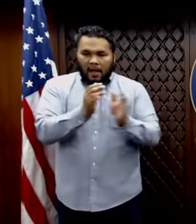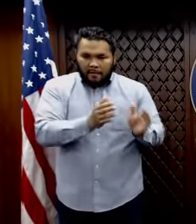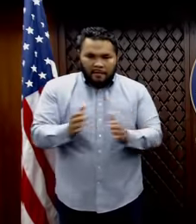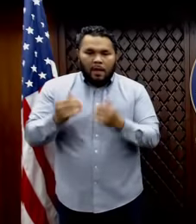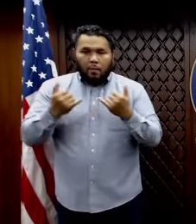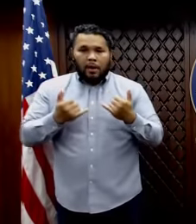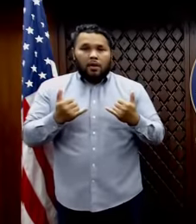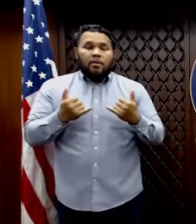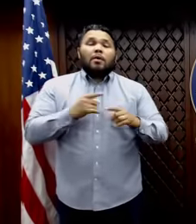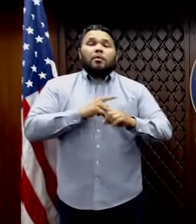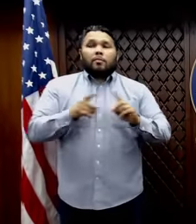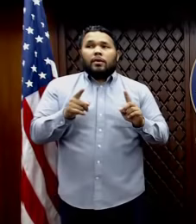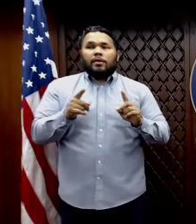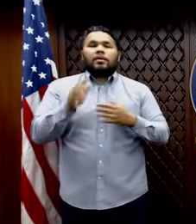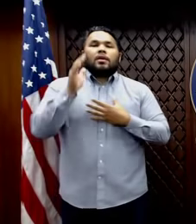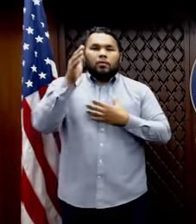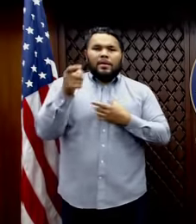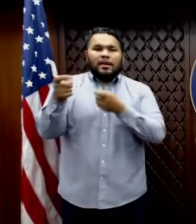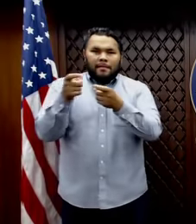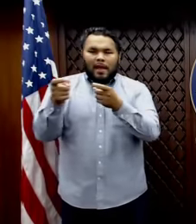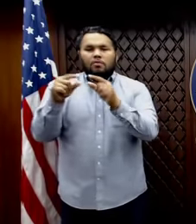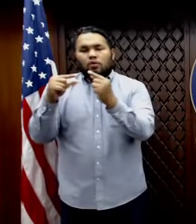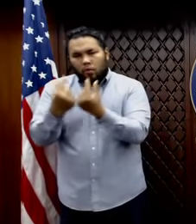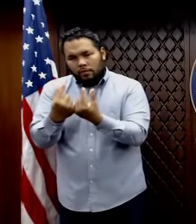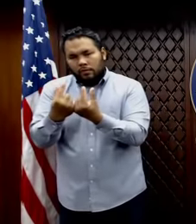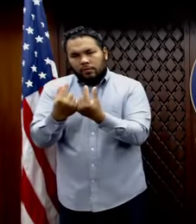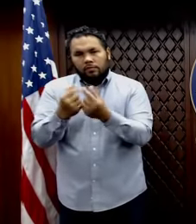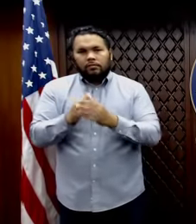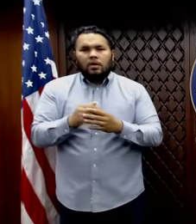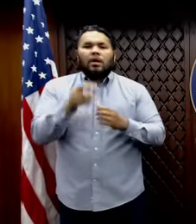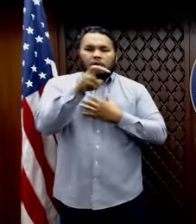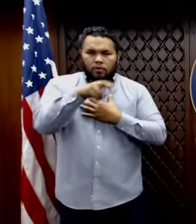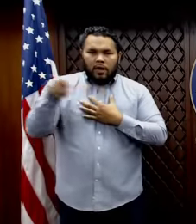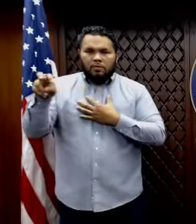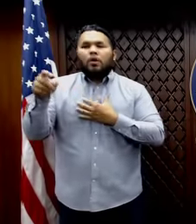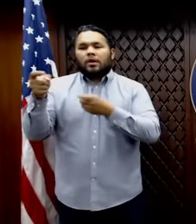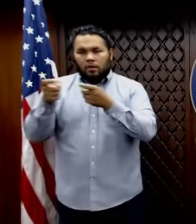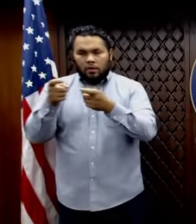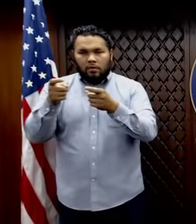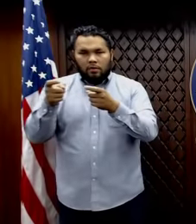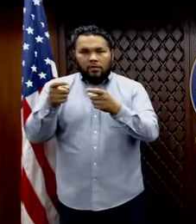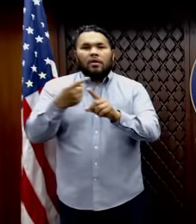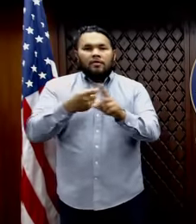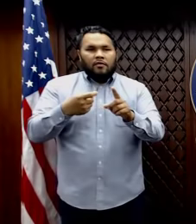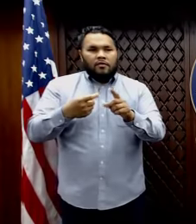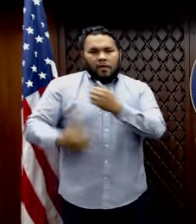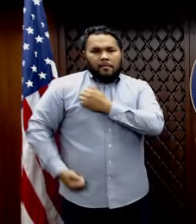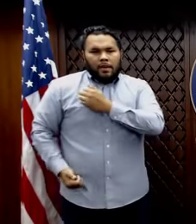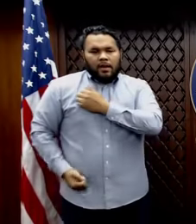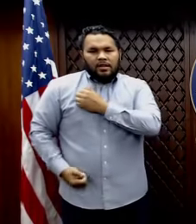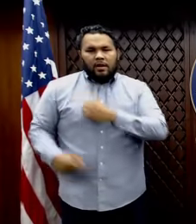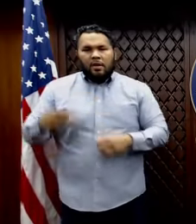but it's going to be in manageable groups. And they'll be transported and controlled by military personnel only.